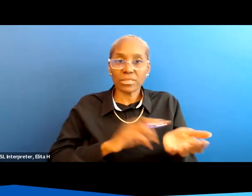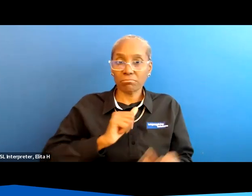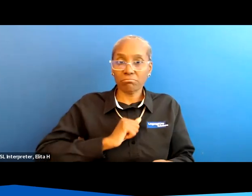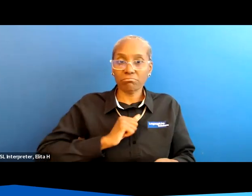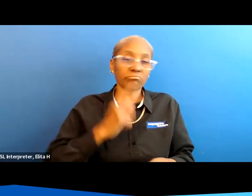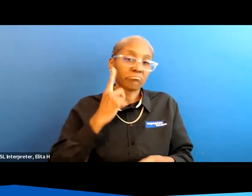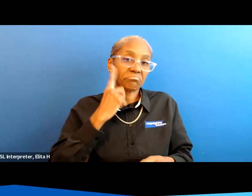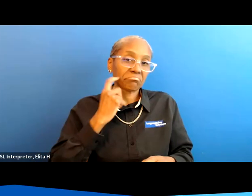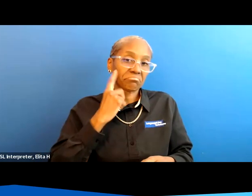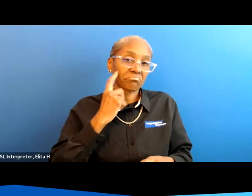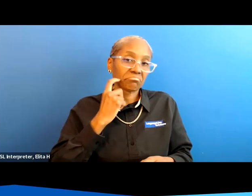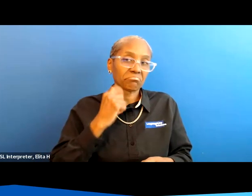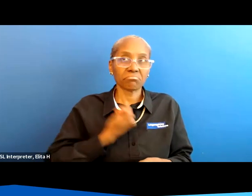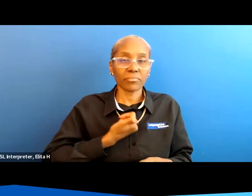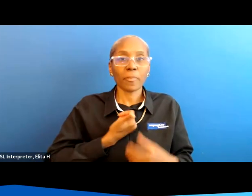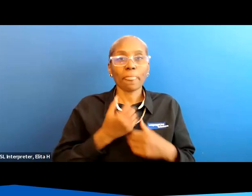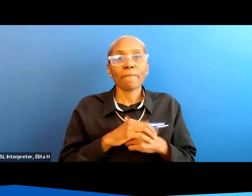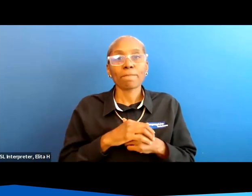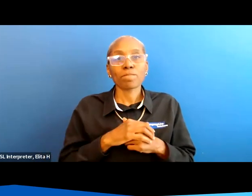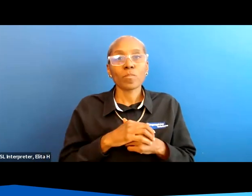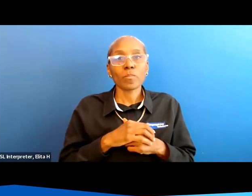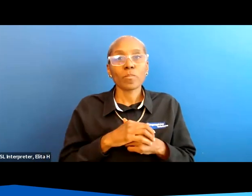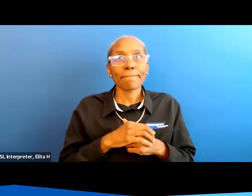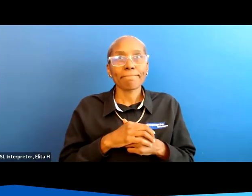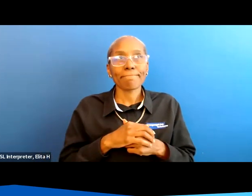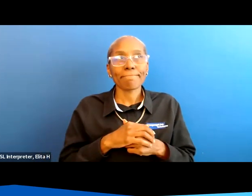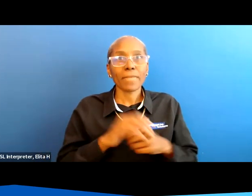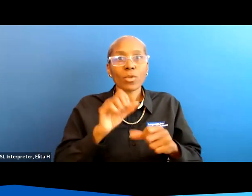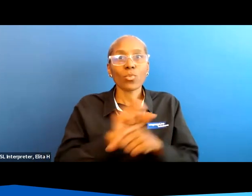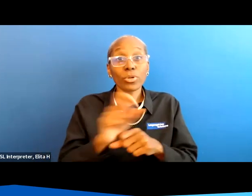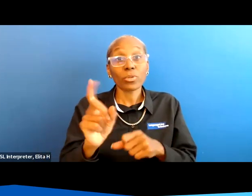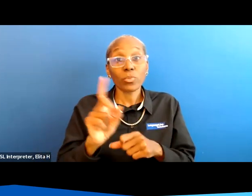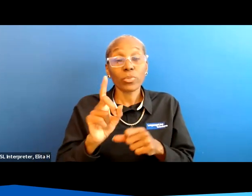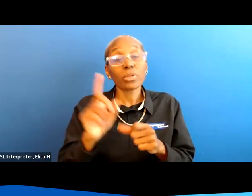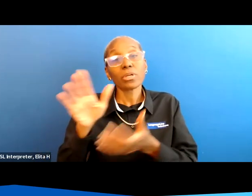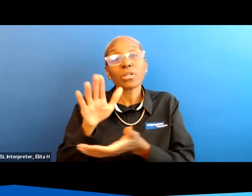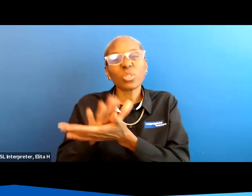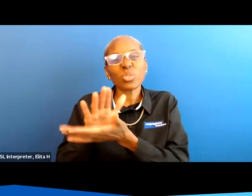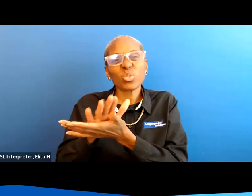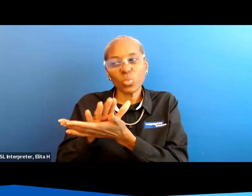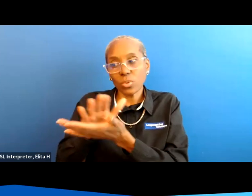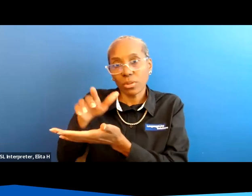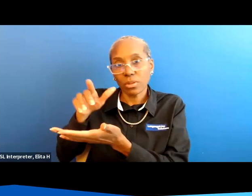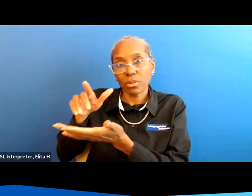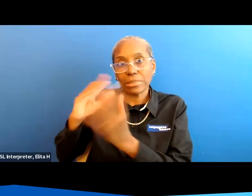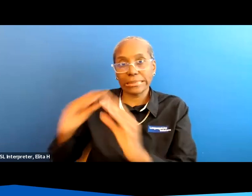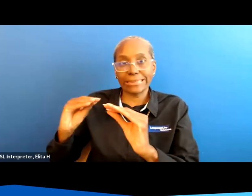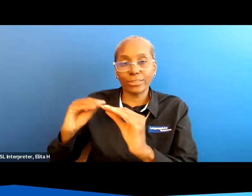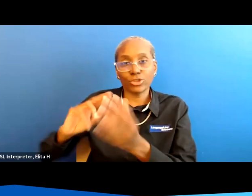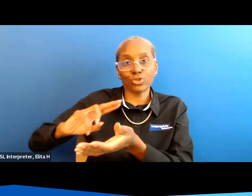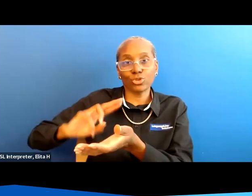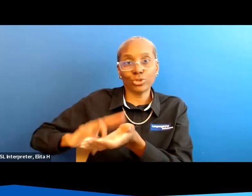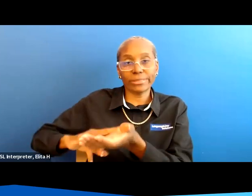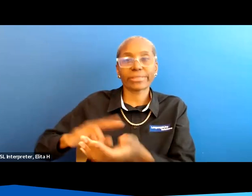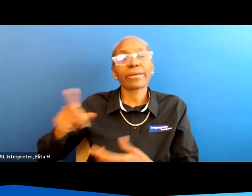recent recently um being uh working at a in a school of nursing there was a four hours